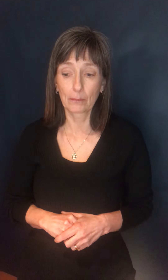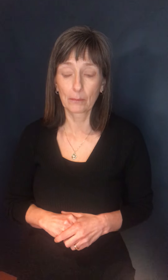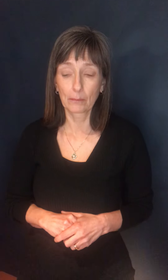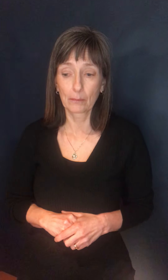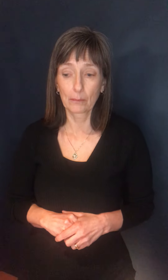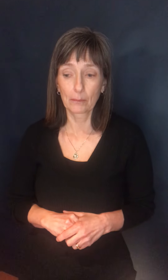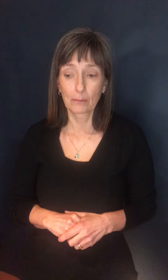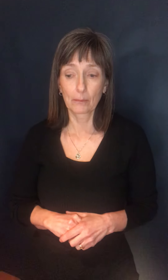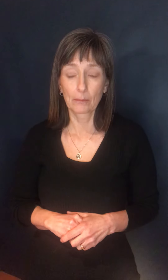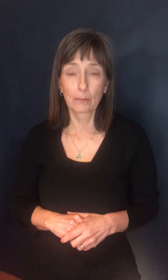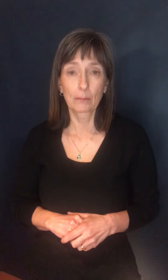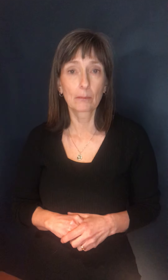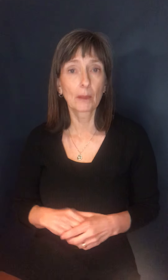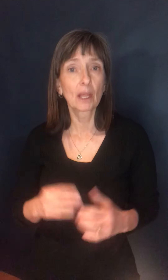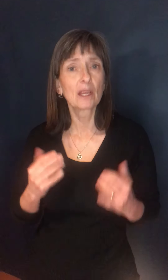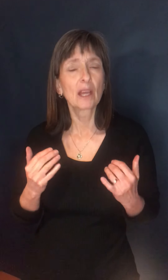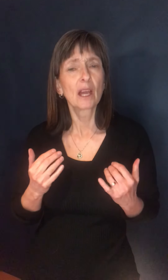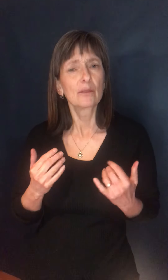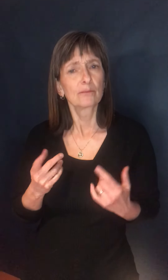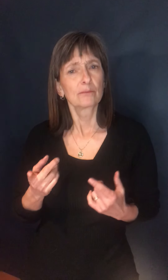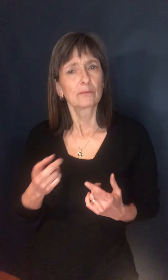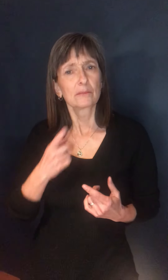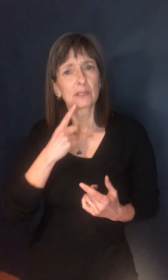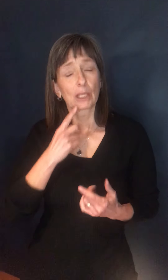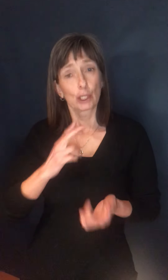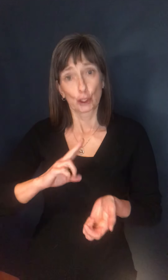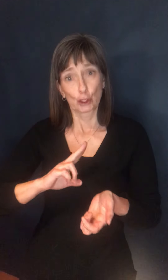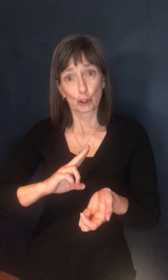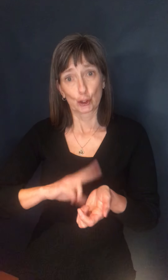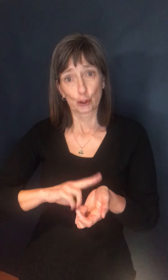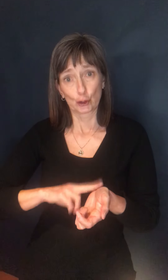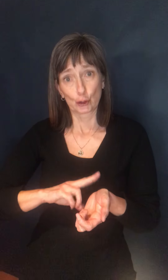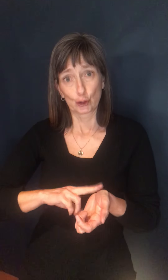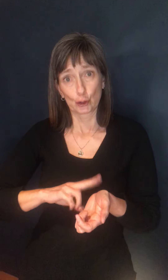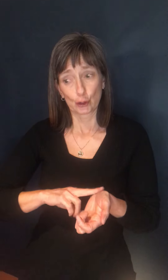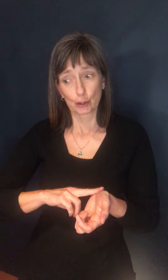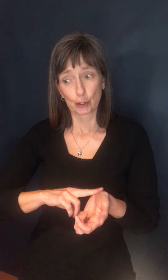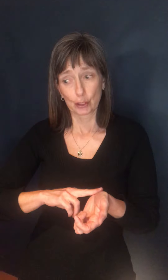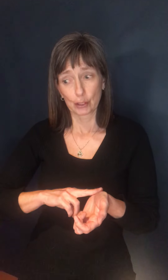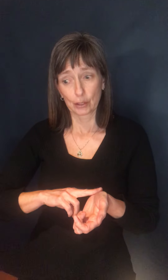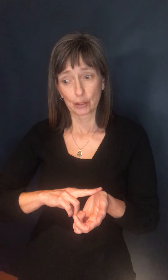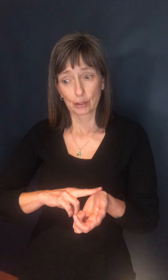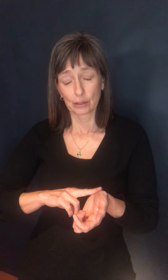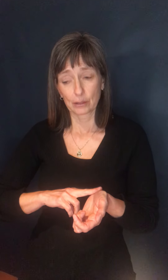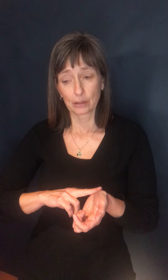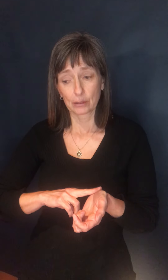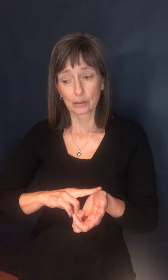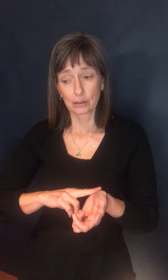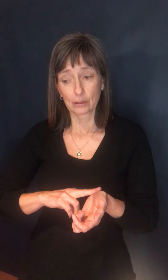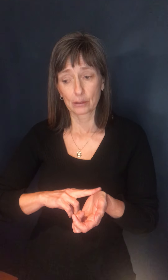what state of nurses have been vaccinated, here they are and don't know when to.